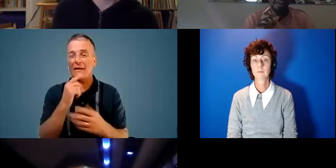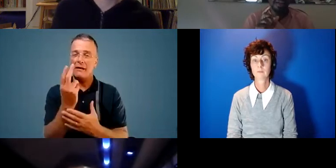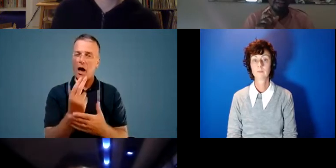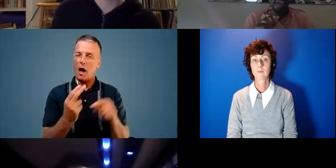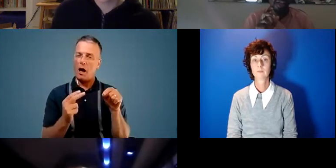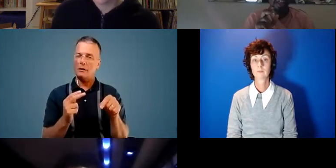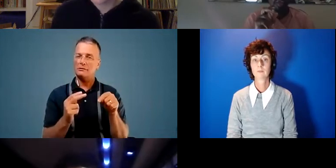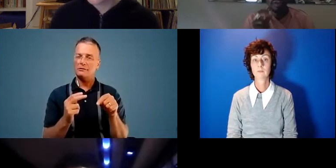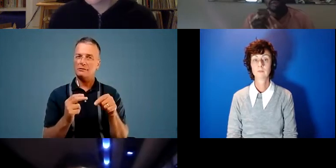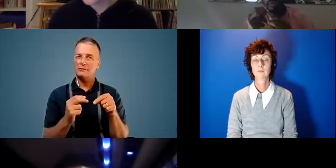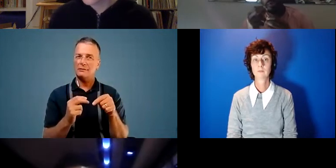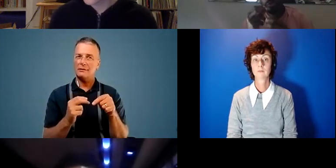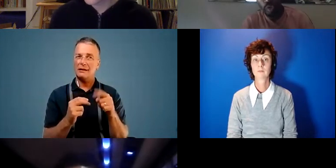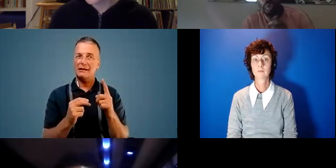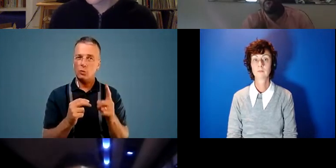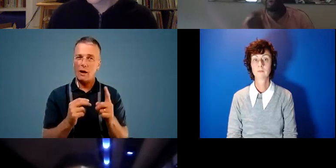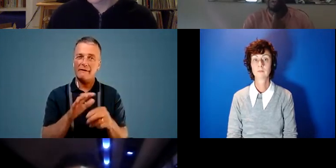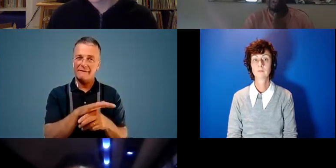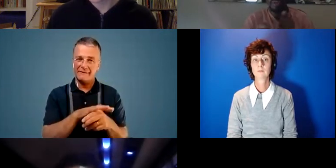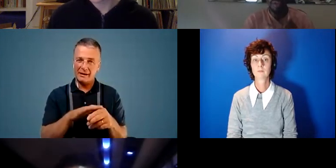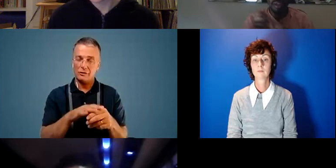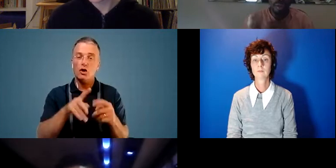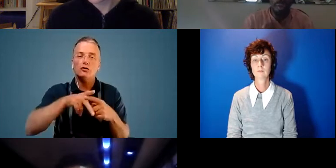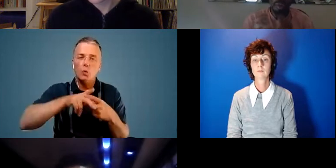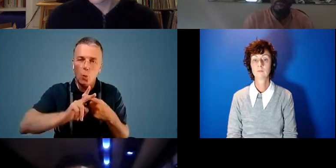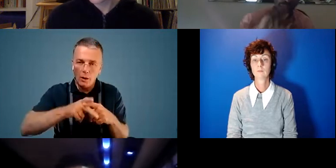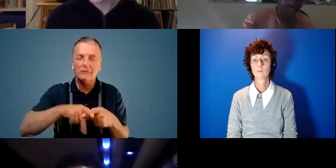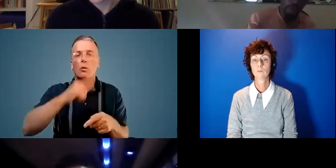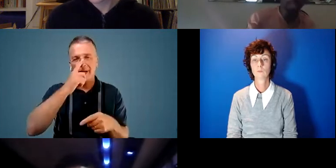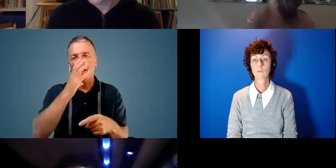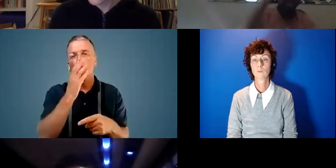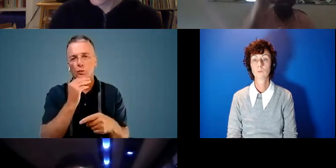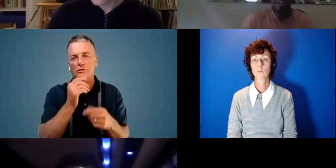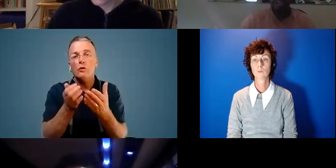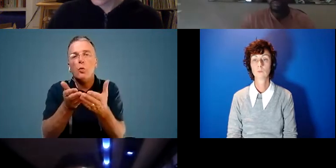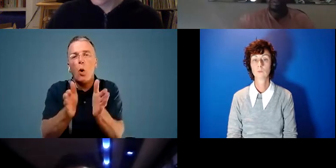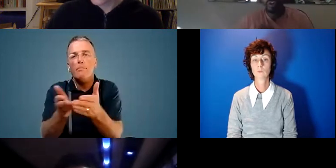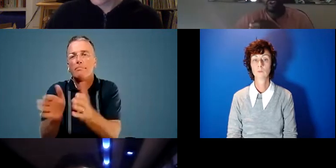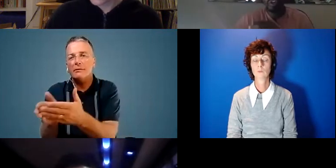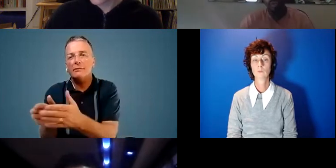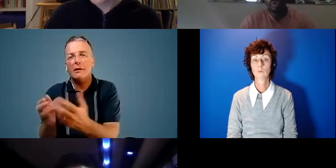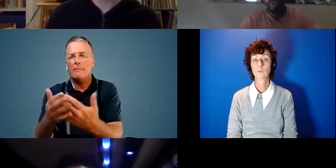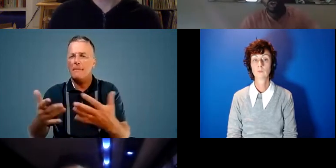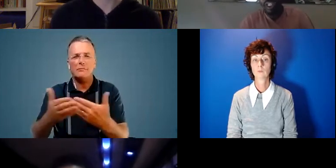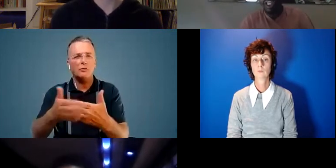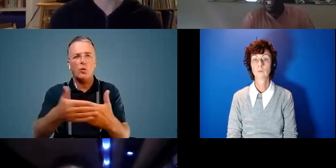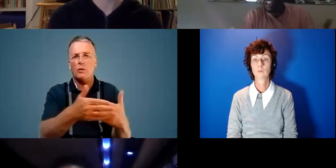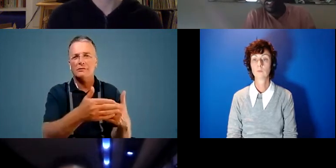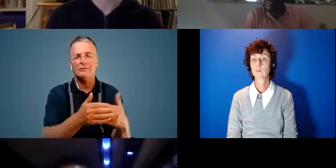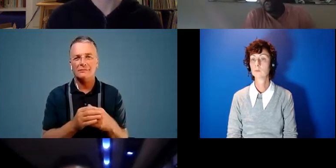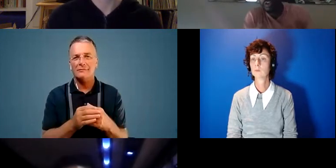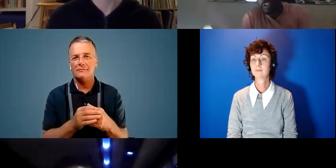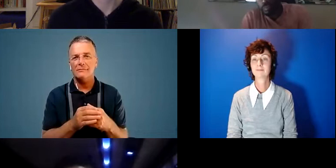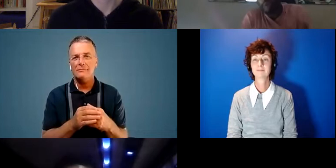is one of the few tools that we can use to kind of open multiple doors and call and i